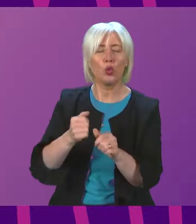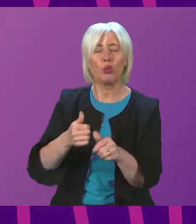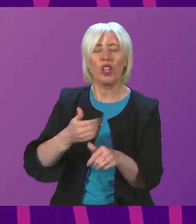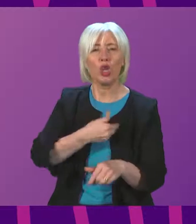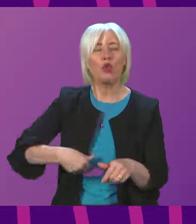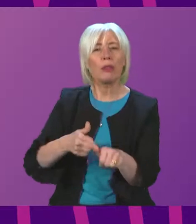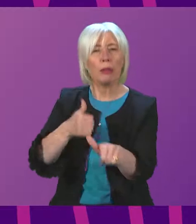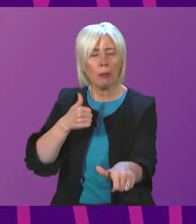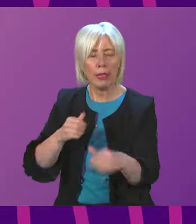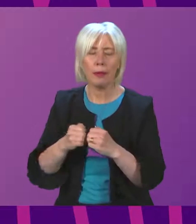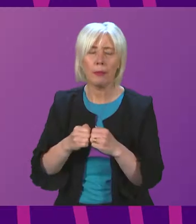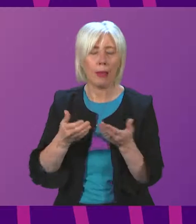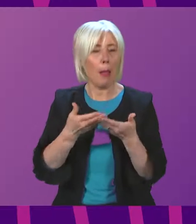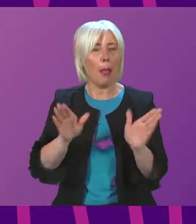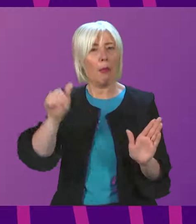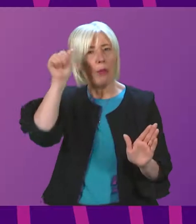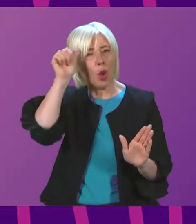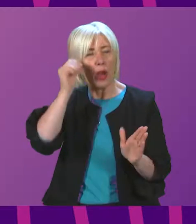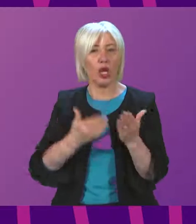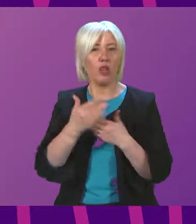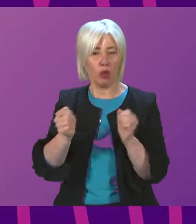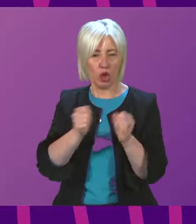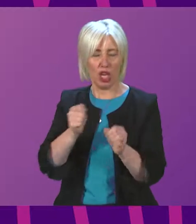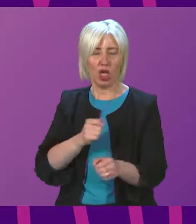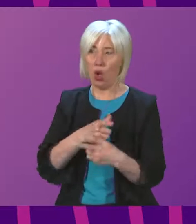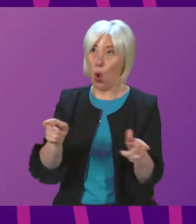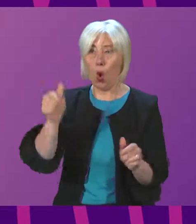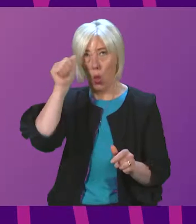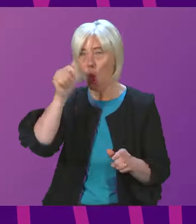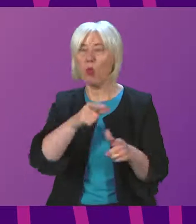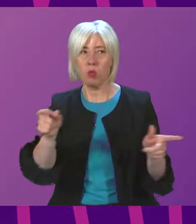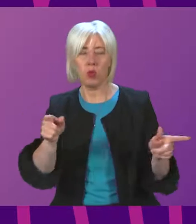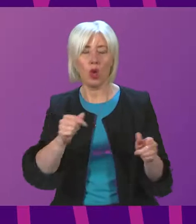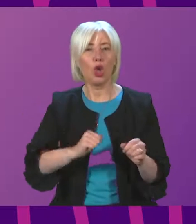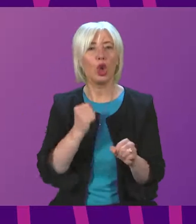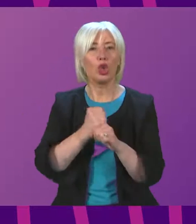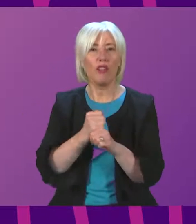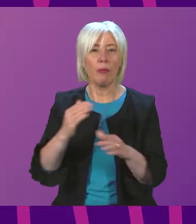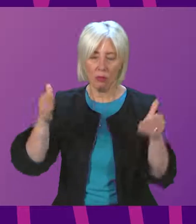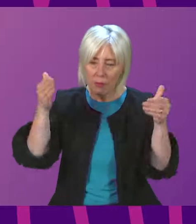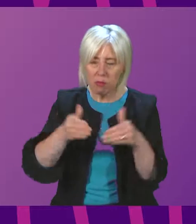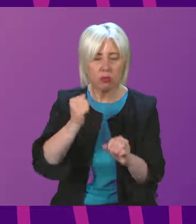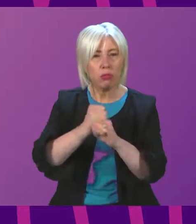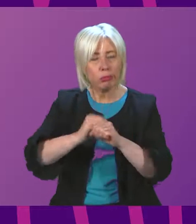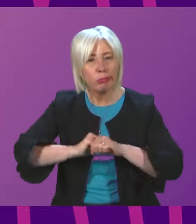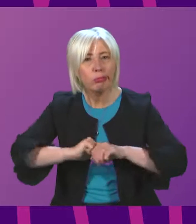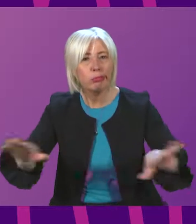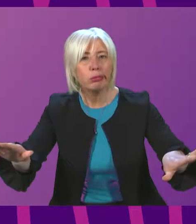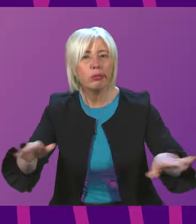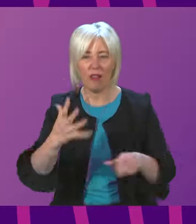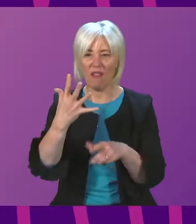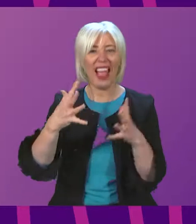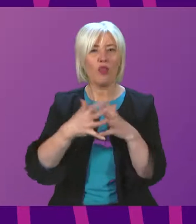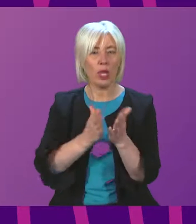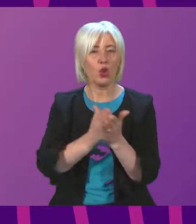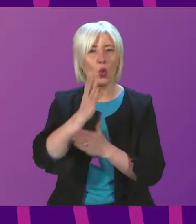Public awareness of the changes to these regulations is now high. The Scottish Government ran an intensive awareness media campaign over five weeks